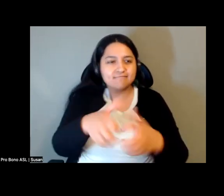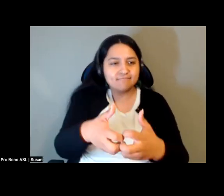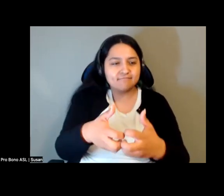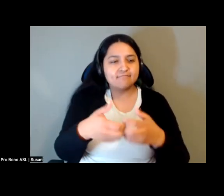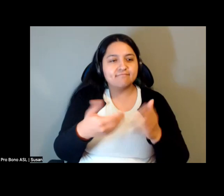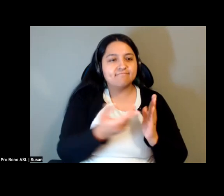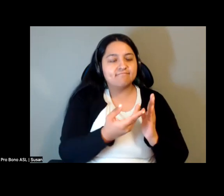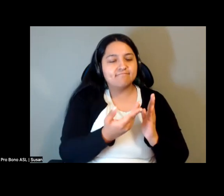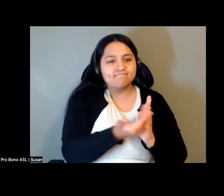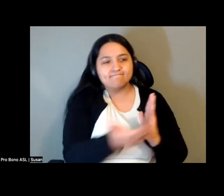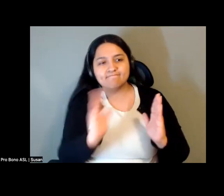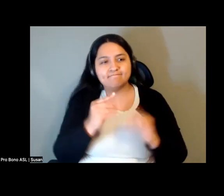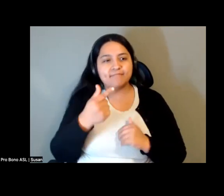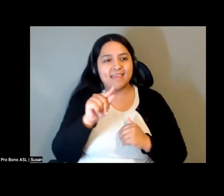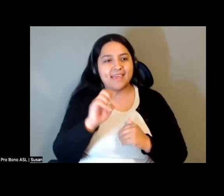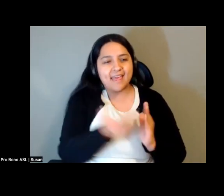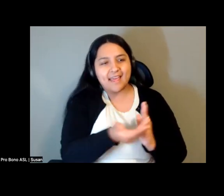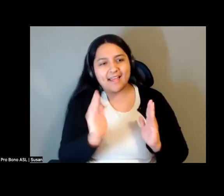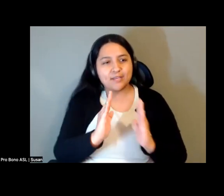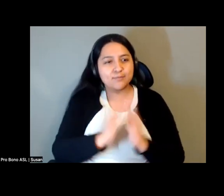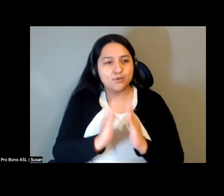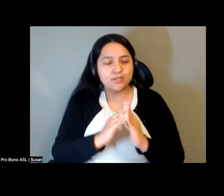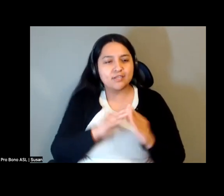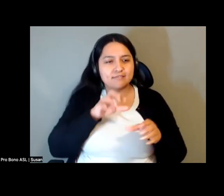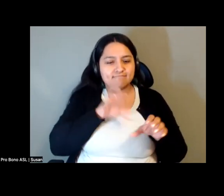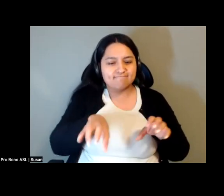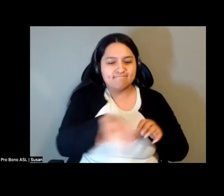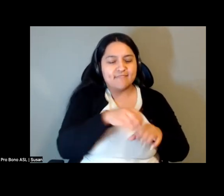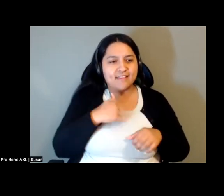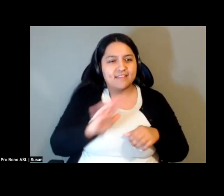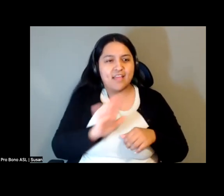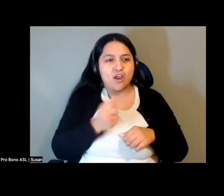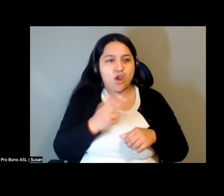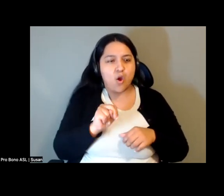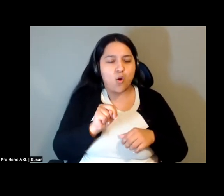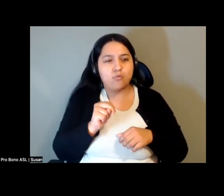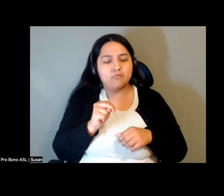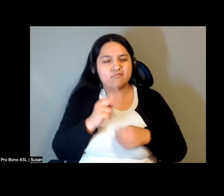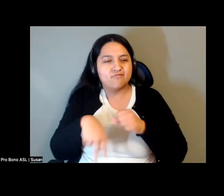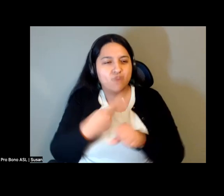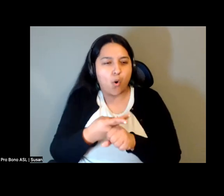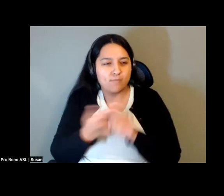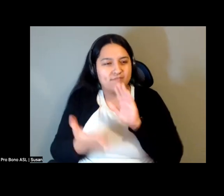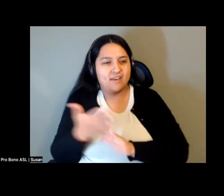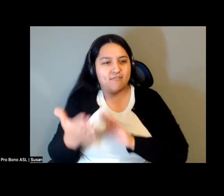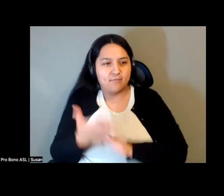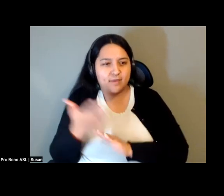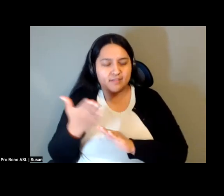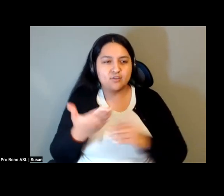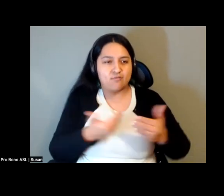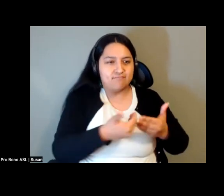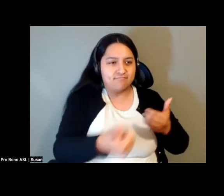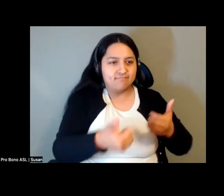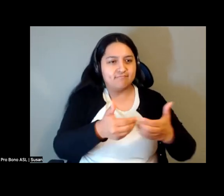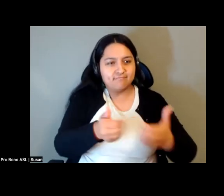accumulation and governance? So in within these increasingly fragmented and segregated